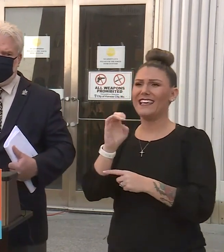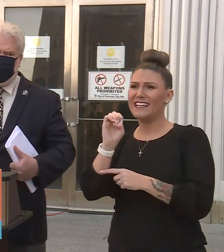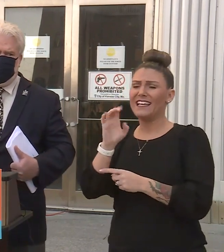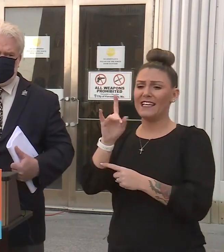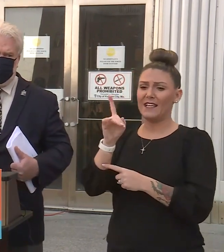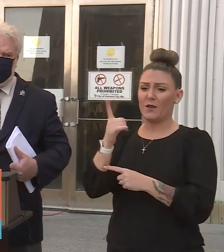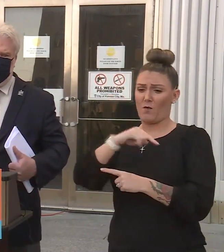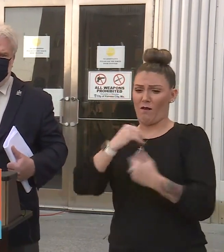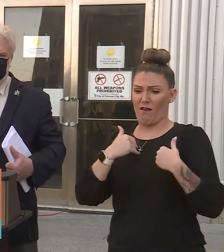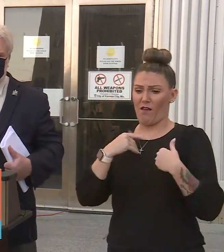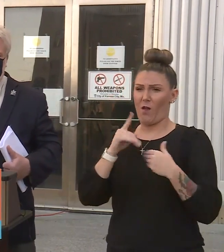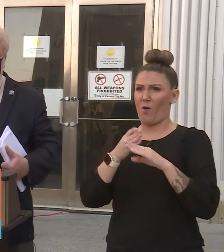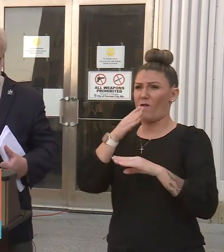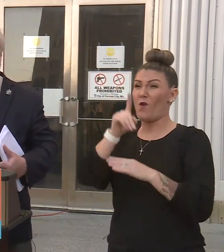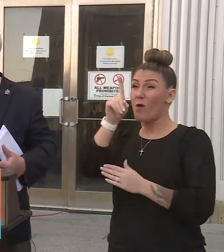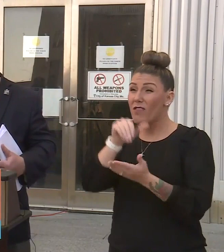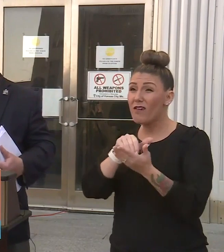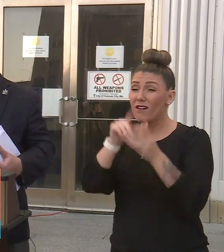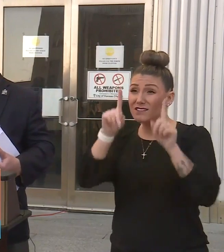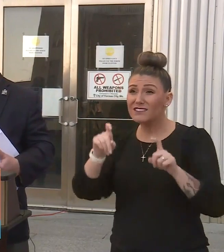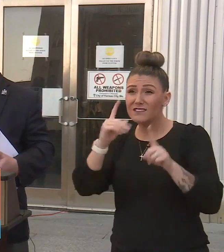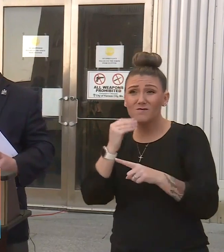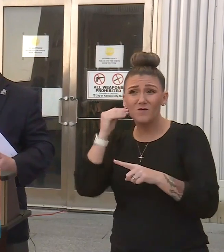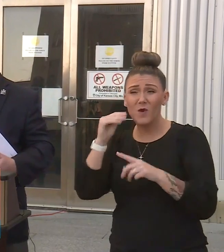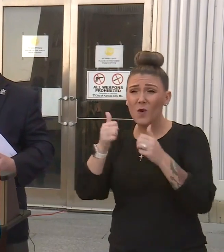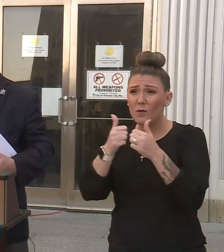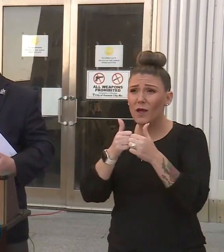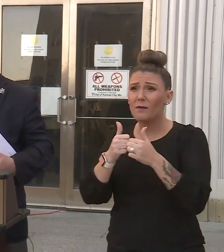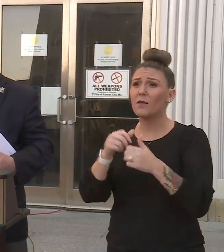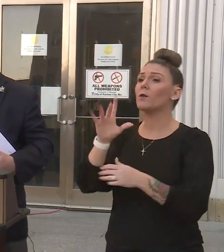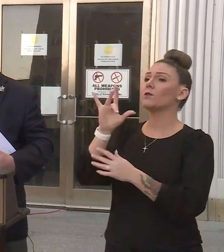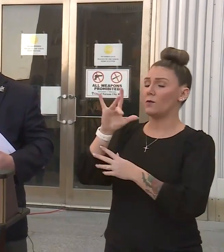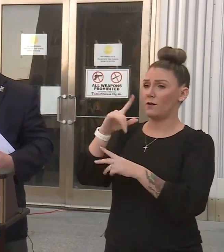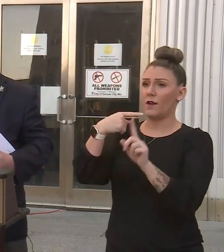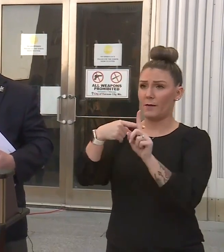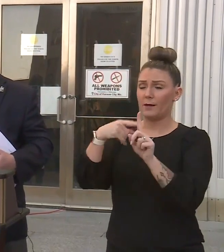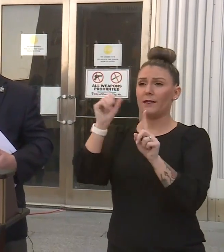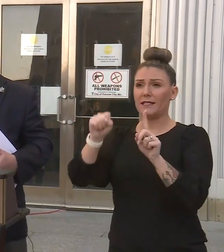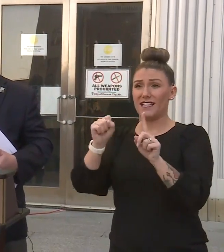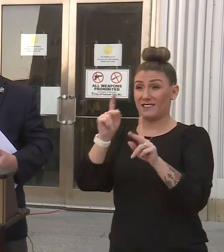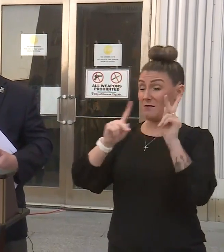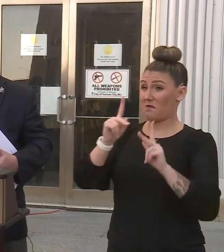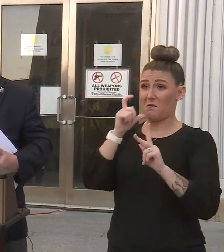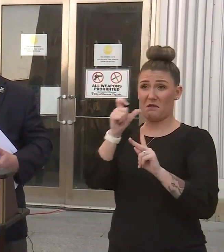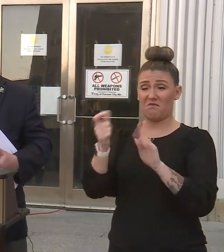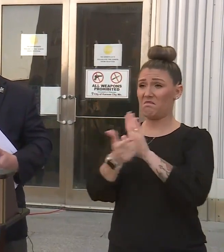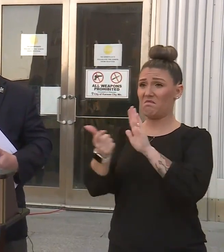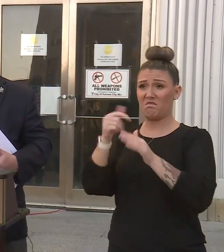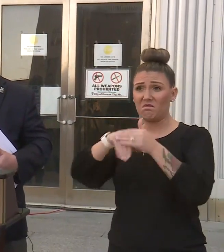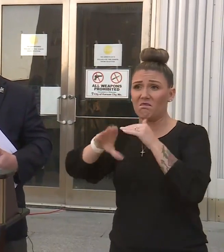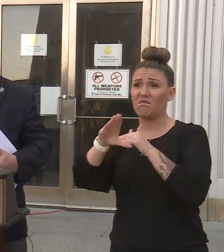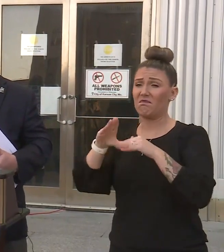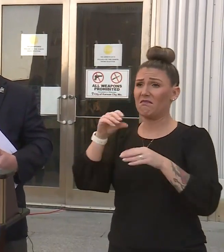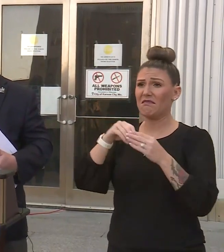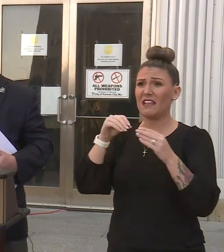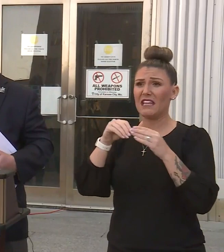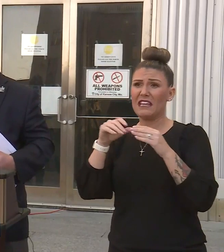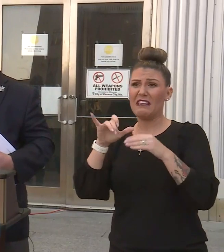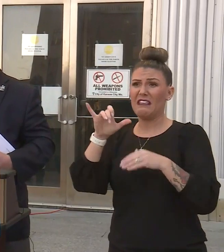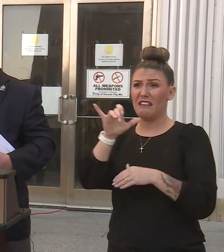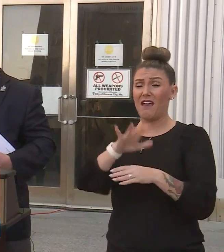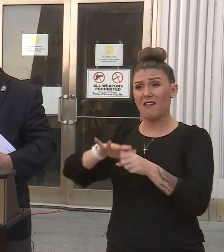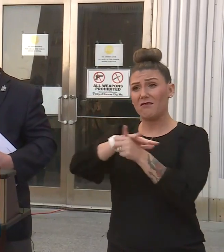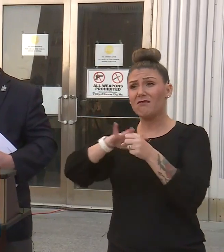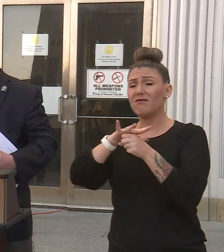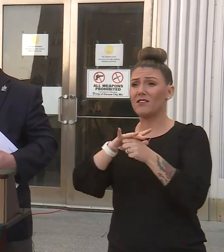tests at the last home game. There were 25 positive. Those folks were not allowed to go into the suites and we've not had